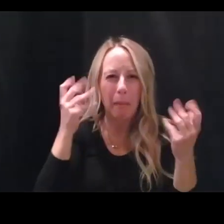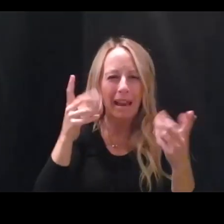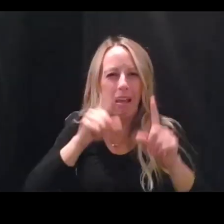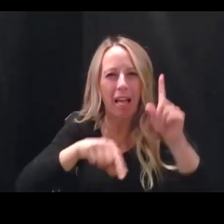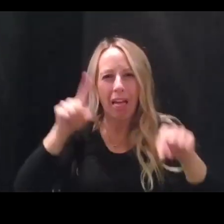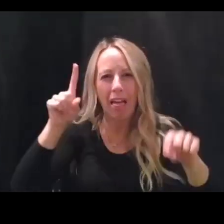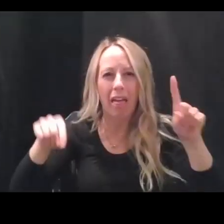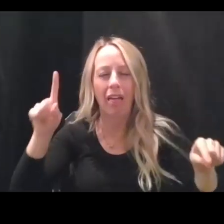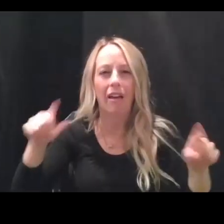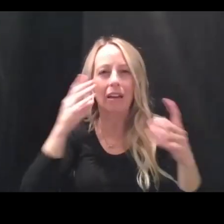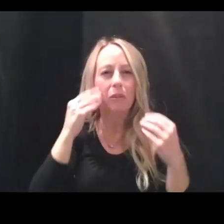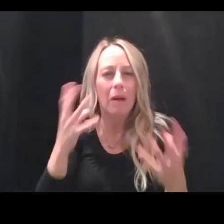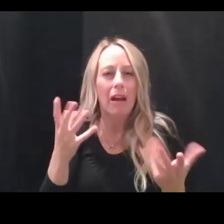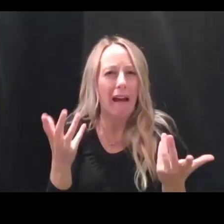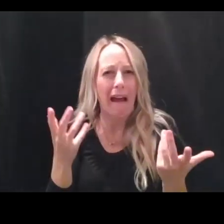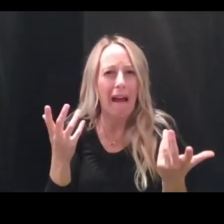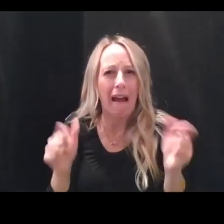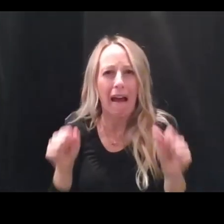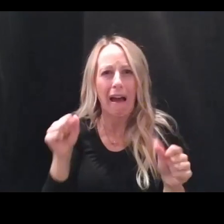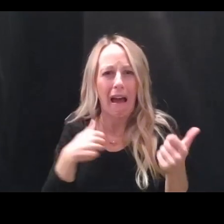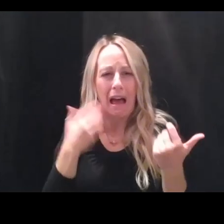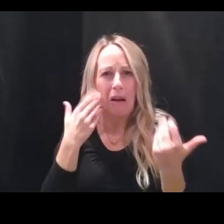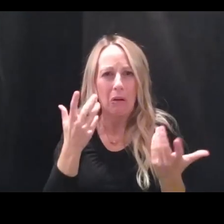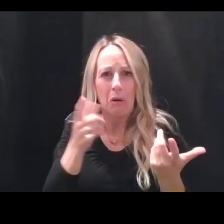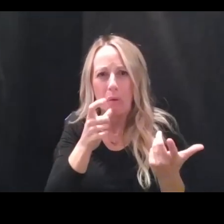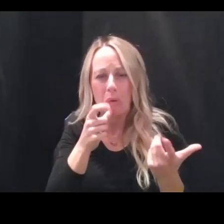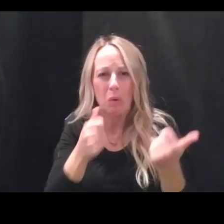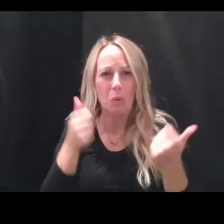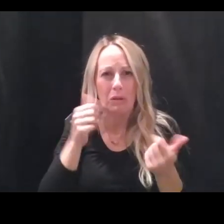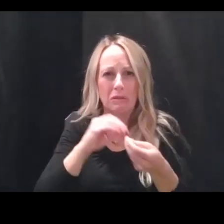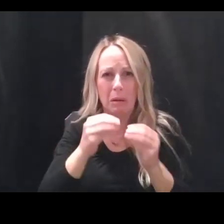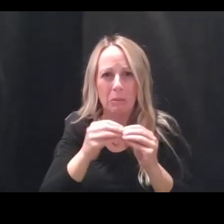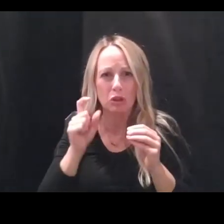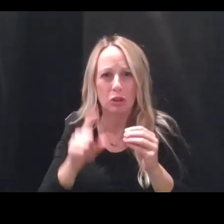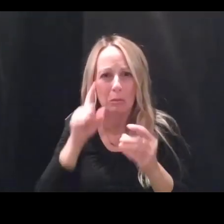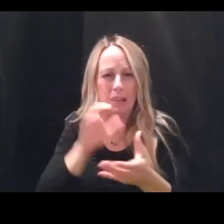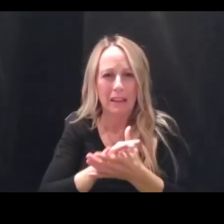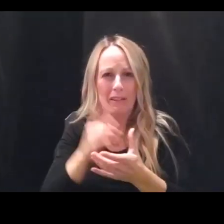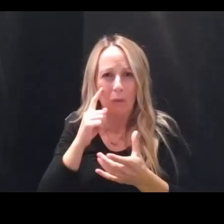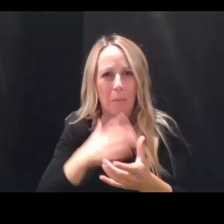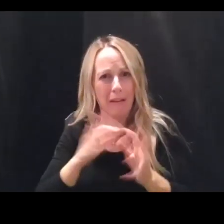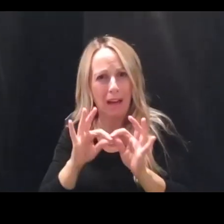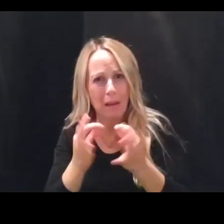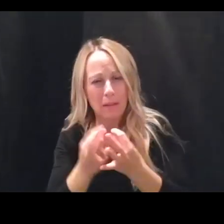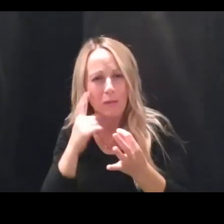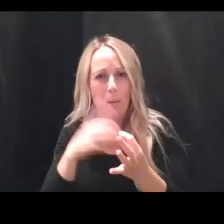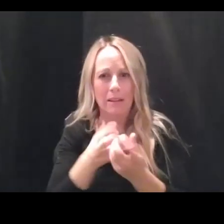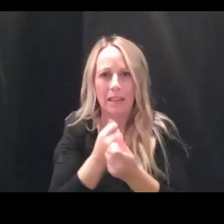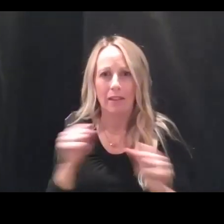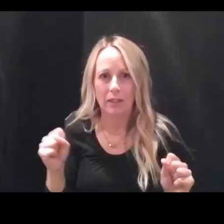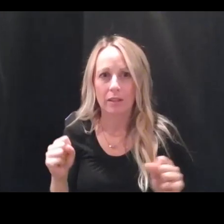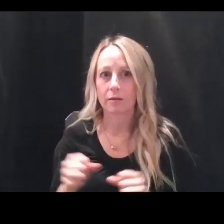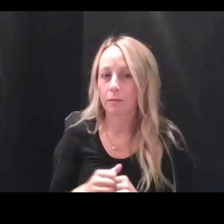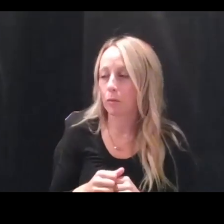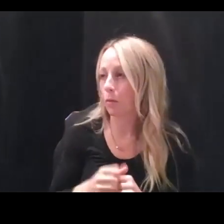information, um, related to this so they can make decisions for themselves and their family? Well, it can always reach